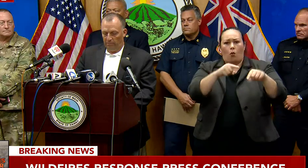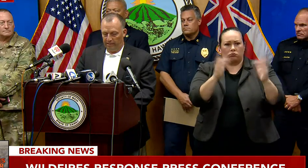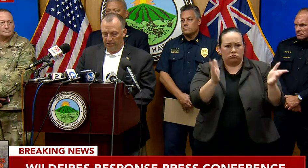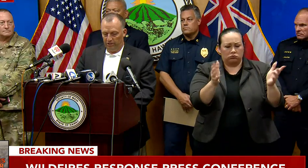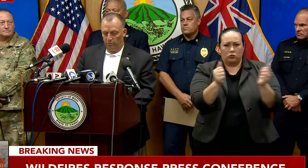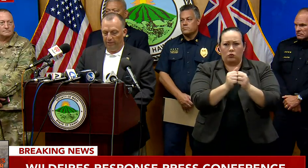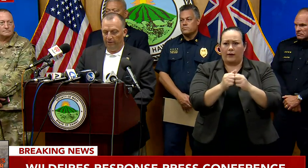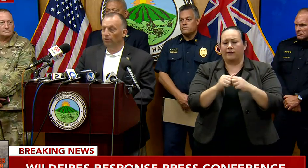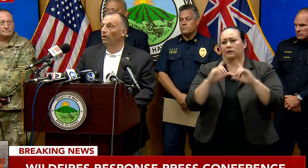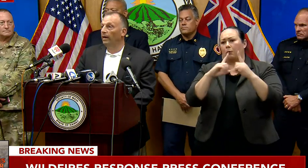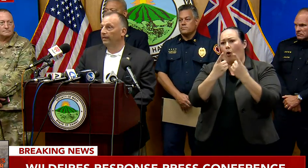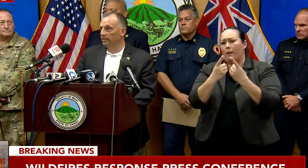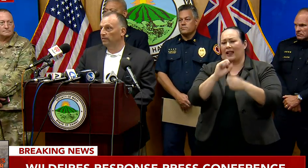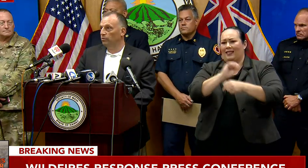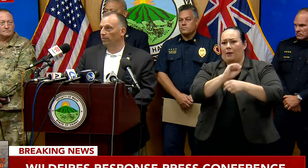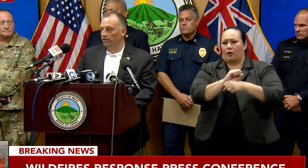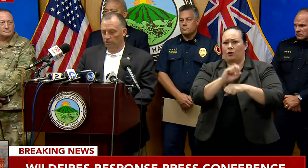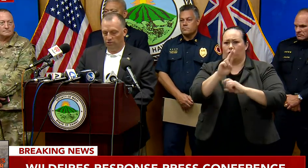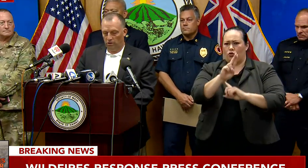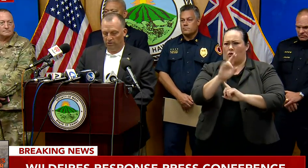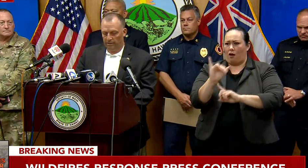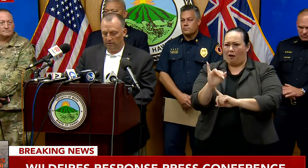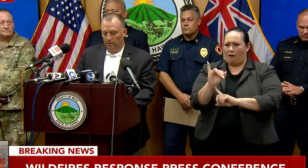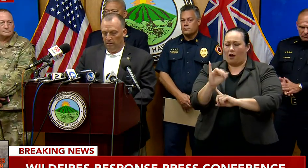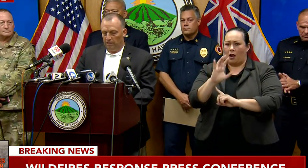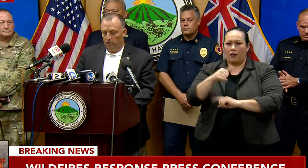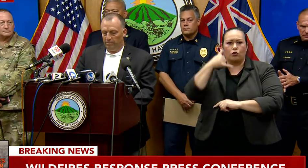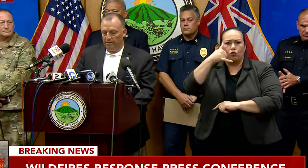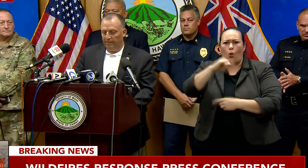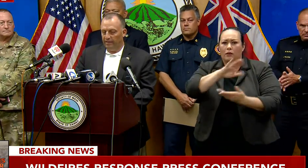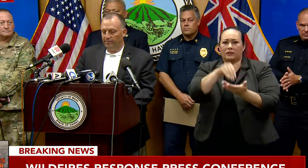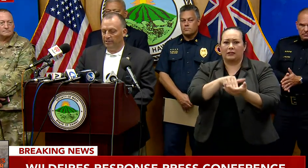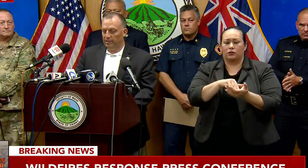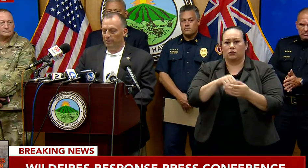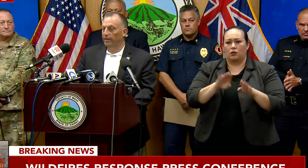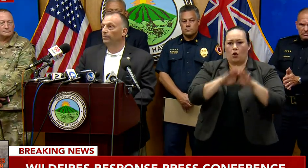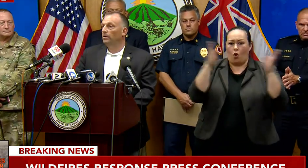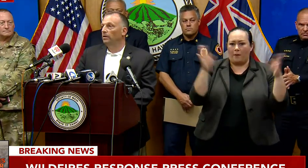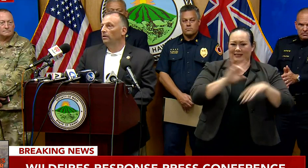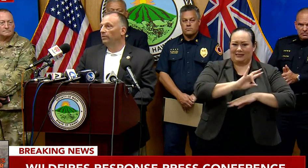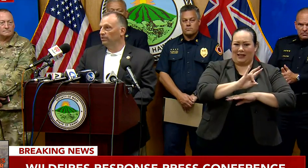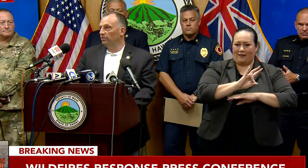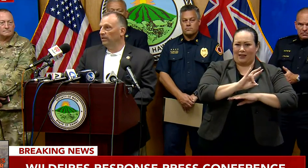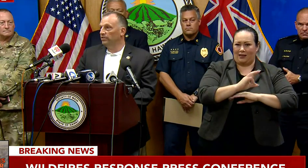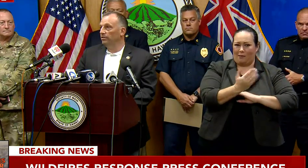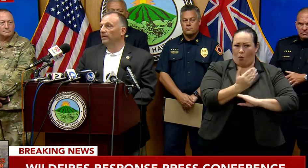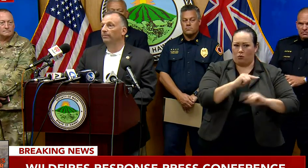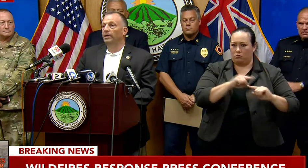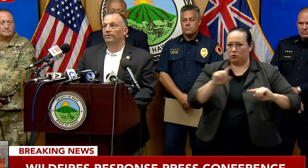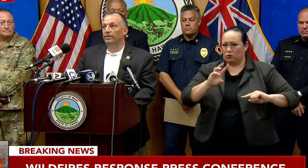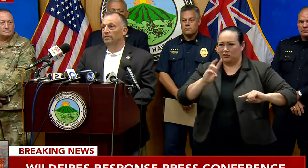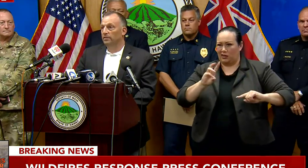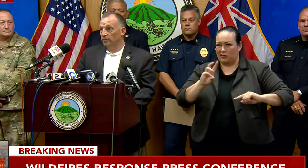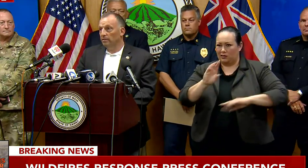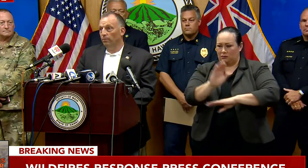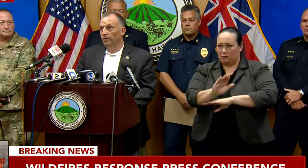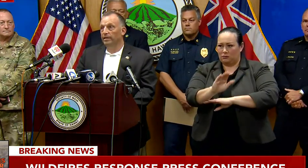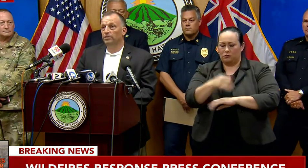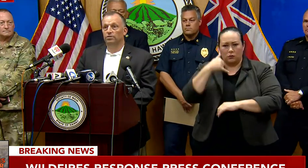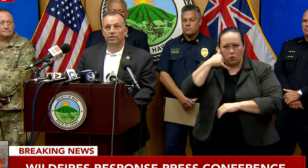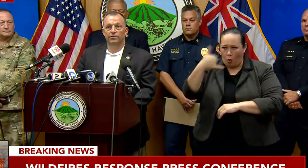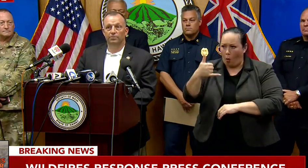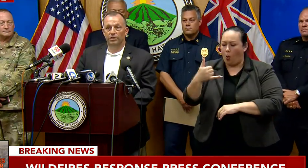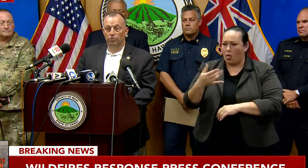Relations. We have a UI, that's Unemployment Insurance Call Center. It's open 7 a.m. to 6 p.m. Please do that so you can get benefits to